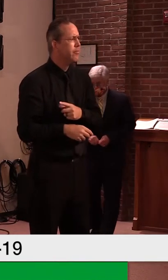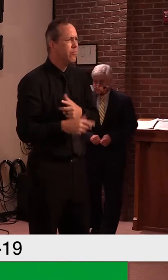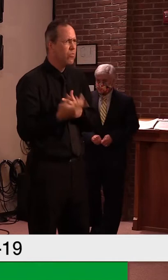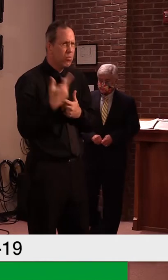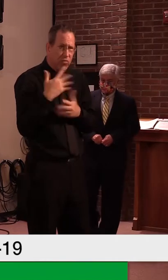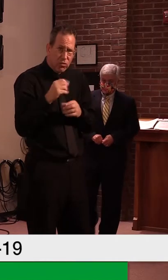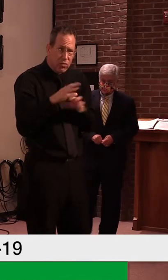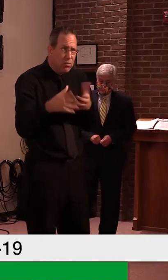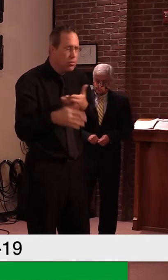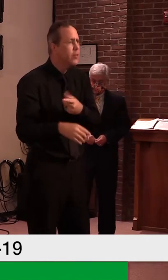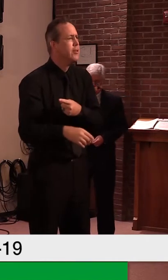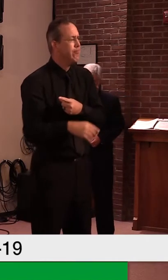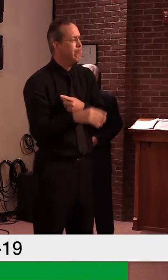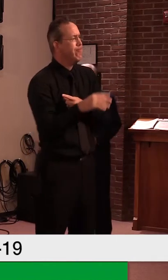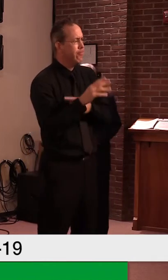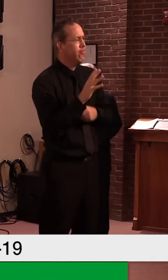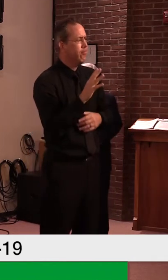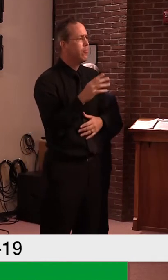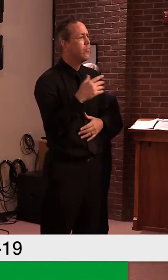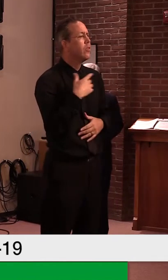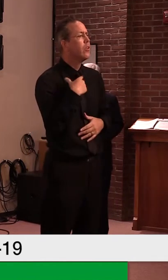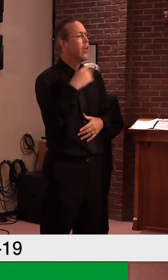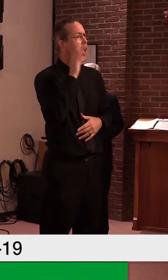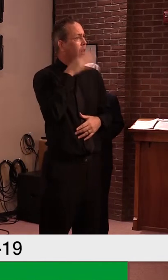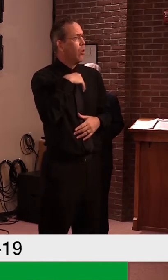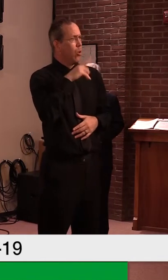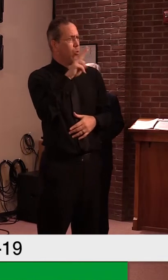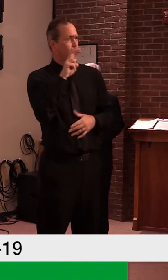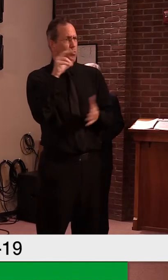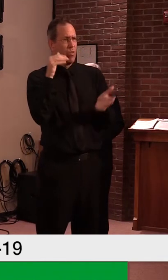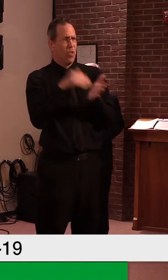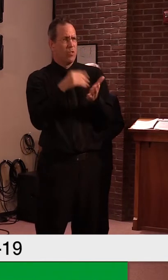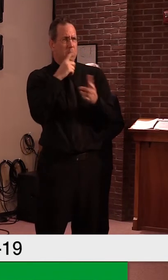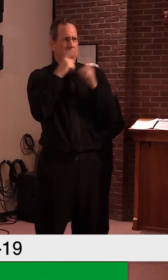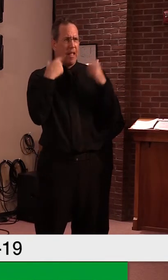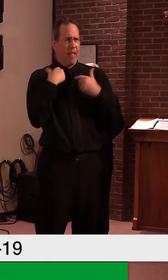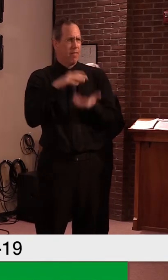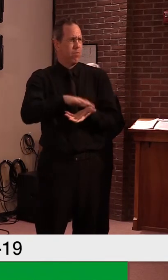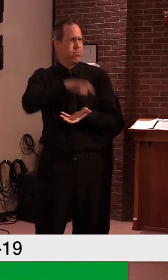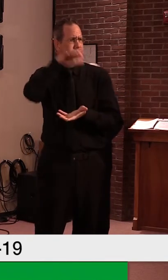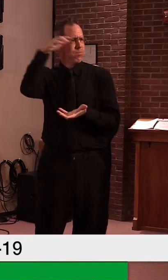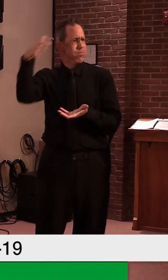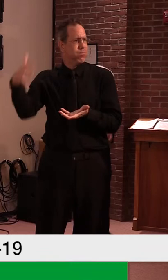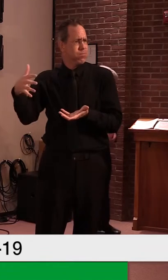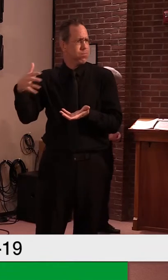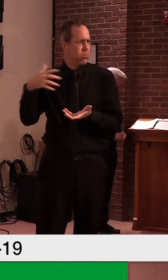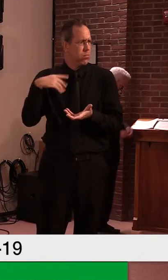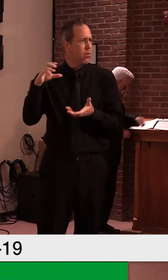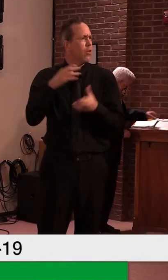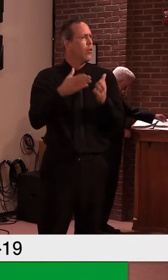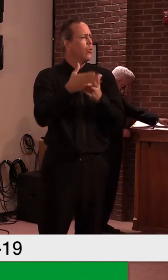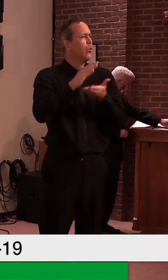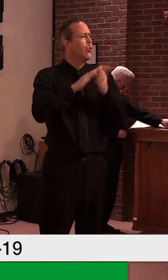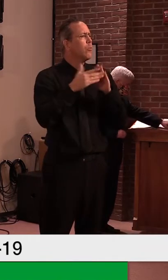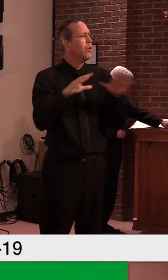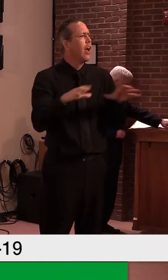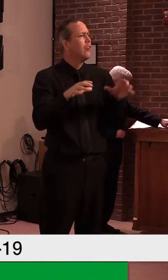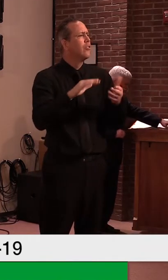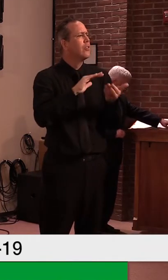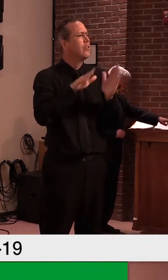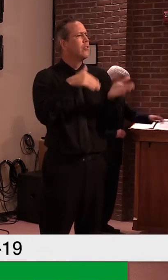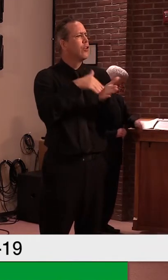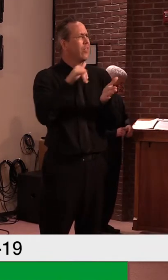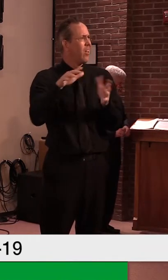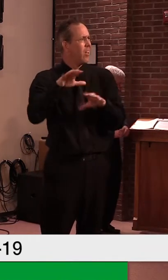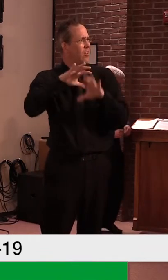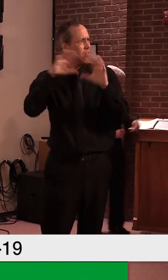whether it was through, um, some of the, uh, community action centers, uh, whether it was a few food distribution